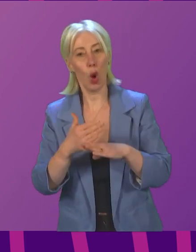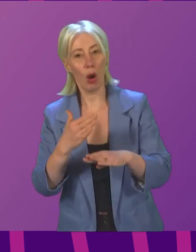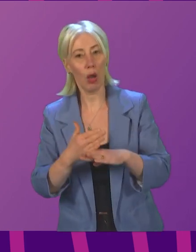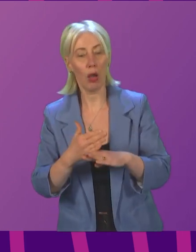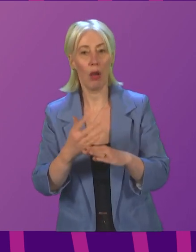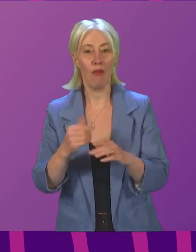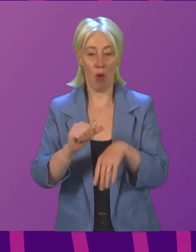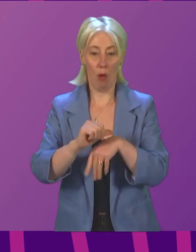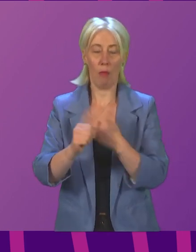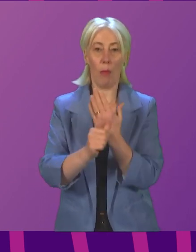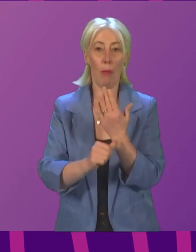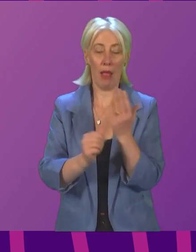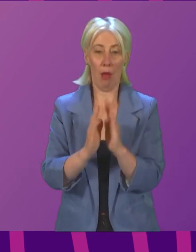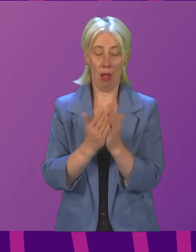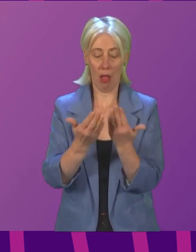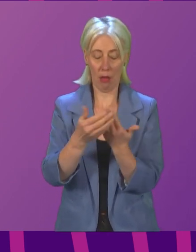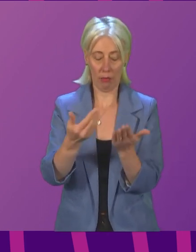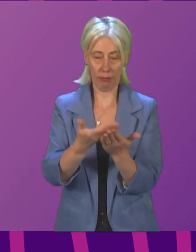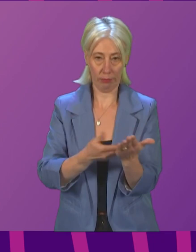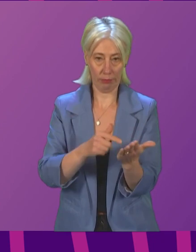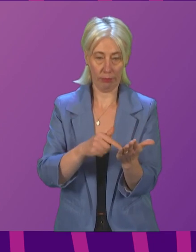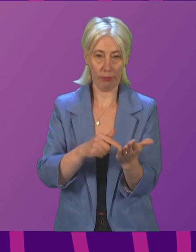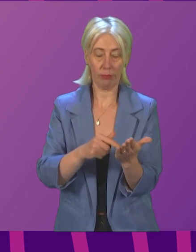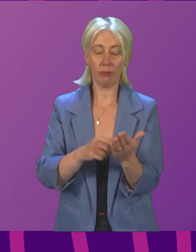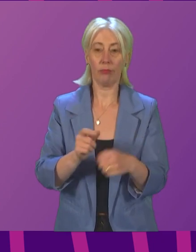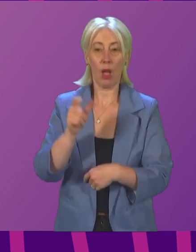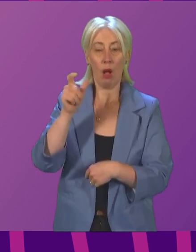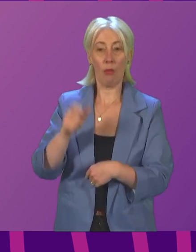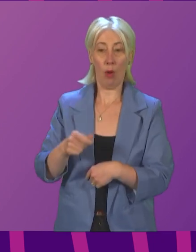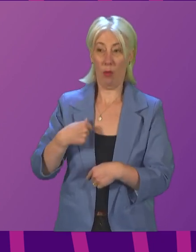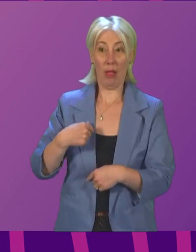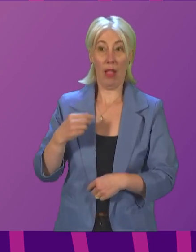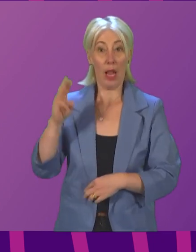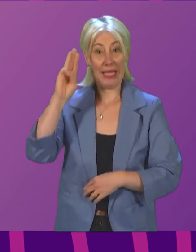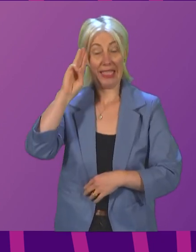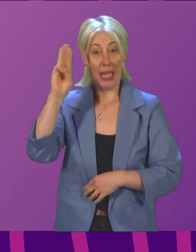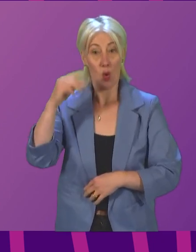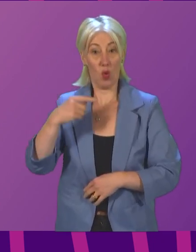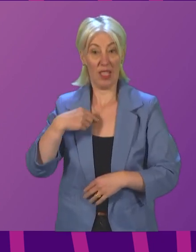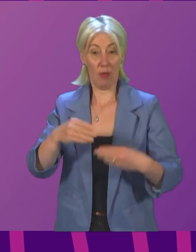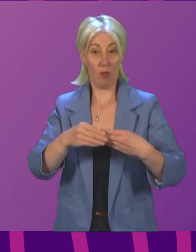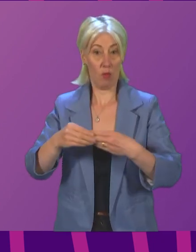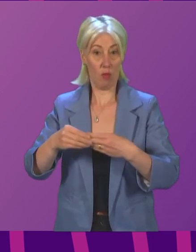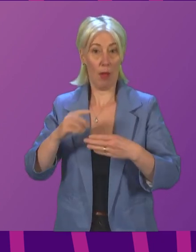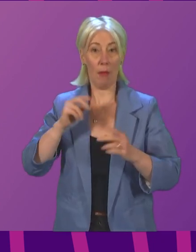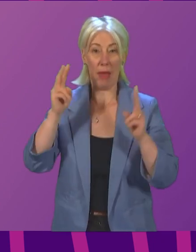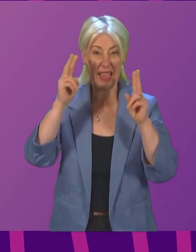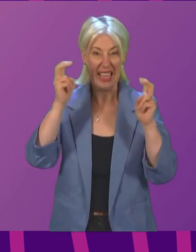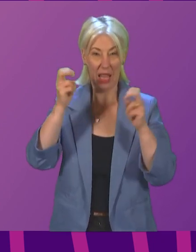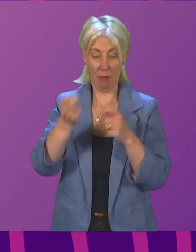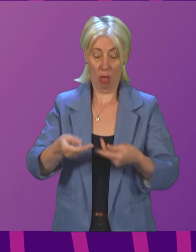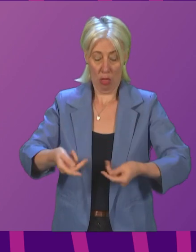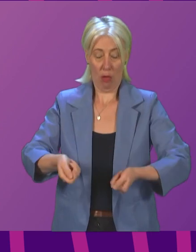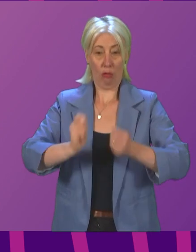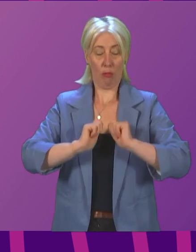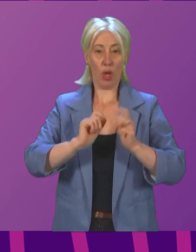and verse 24. While a patrol leader in the Boy Scouts, I had the nickname Spoon. It was